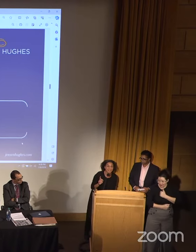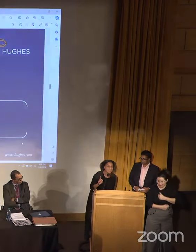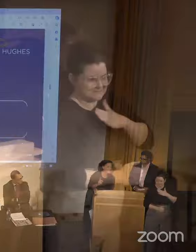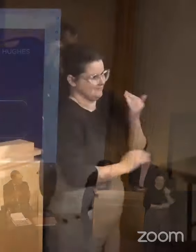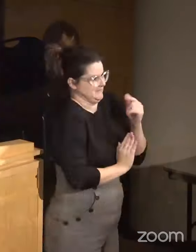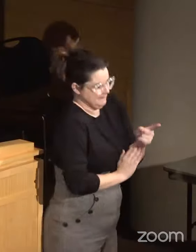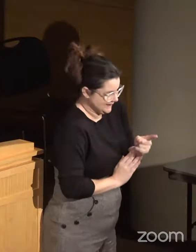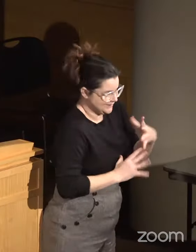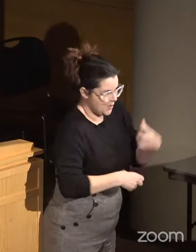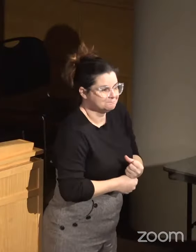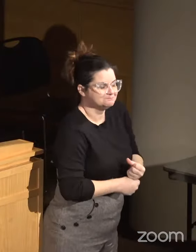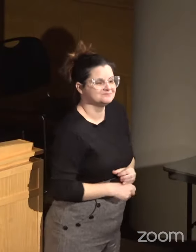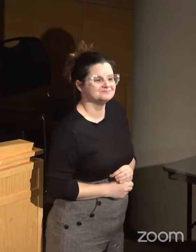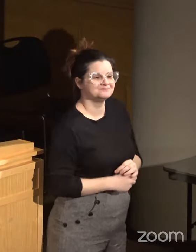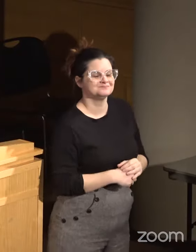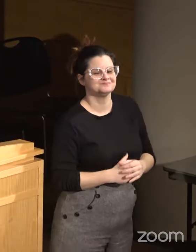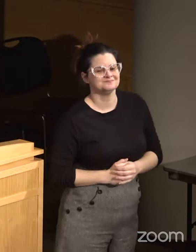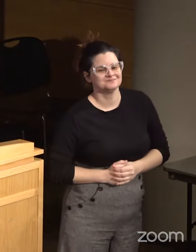15 minutes.